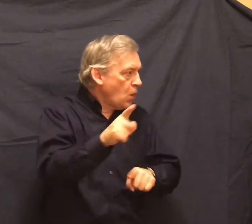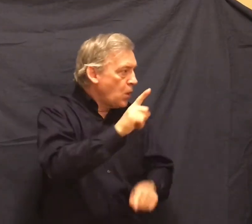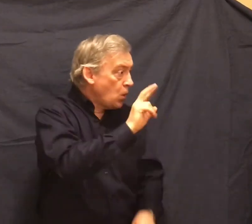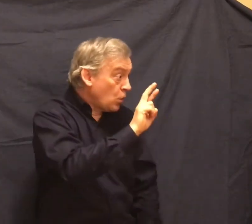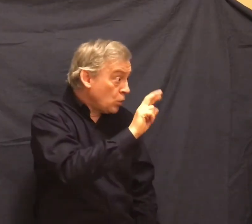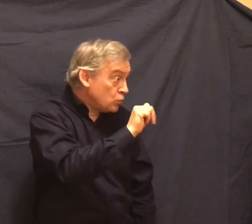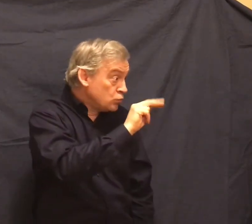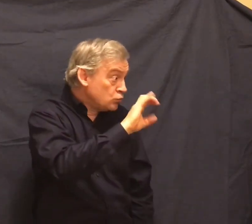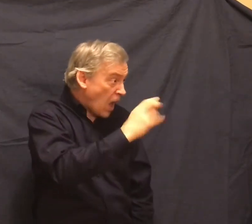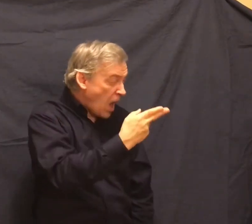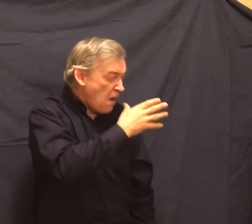from up north.